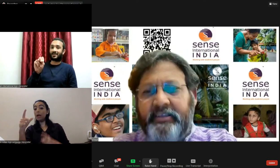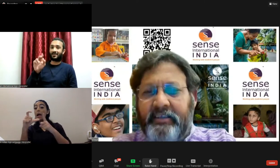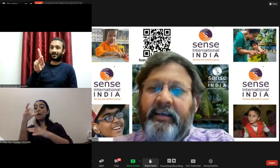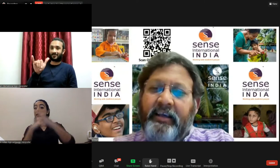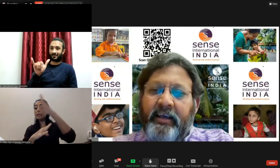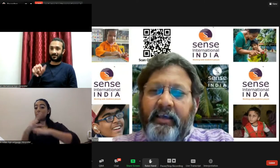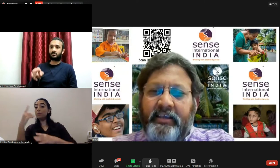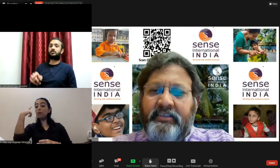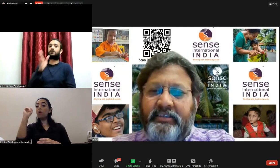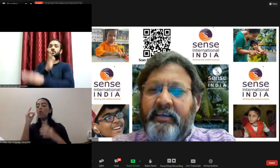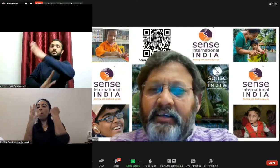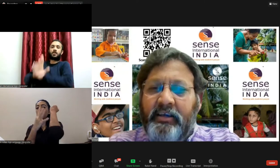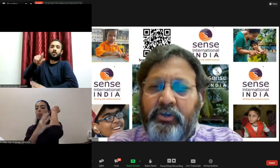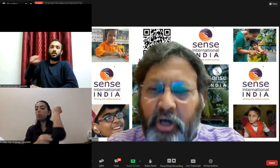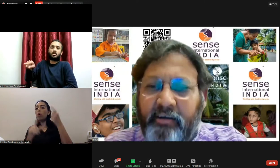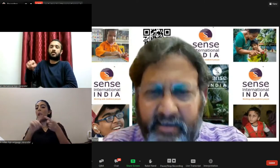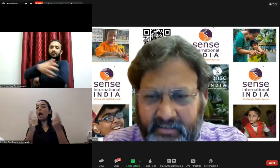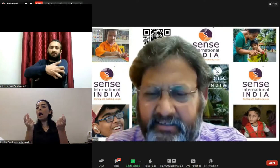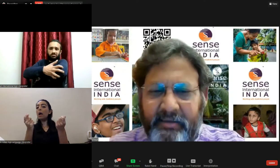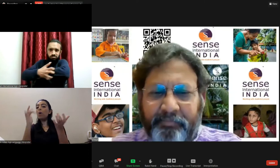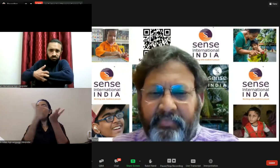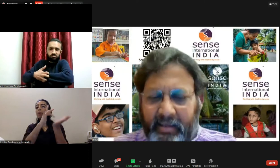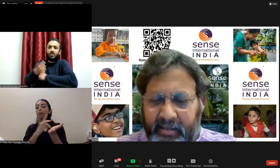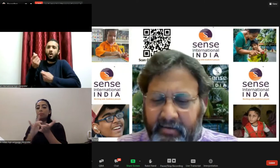economics is john